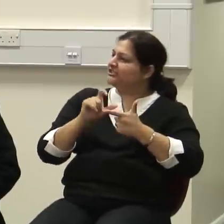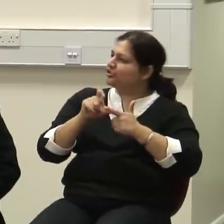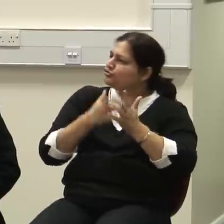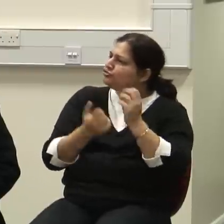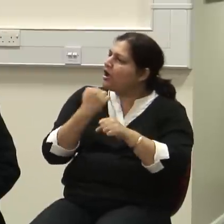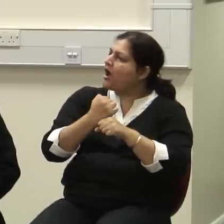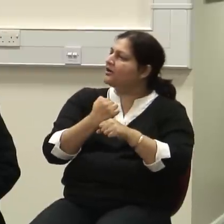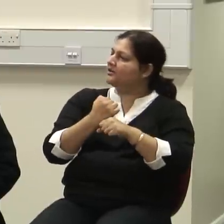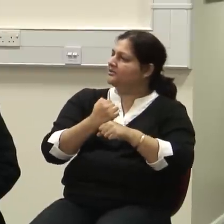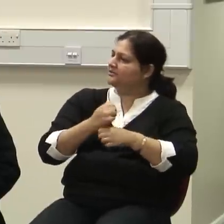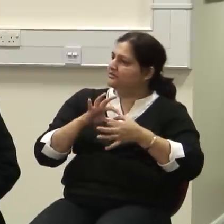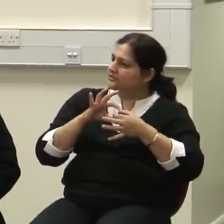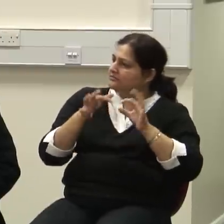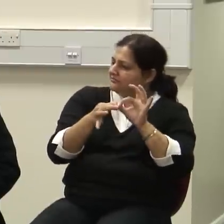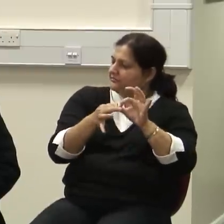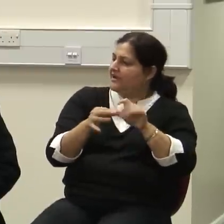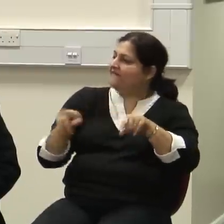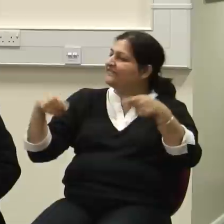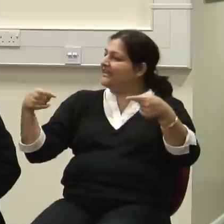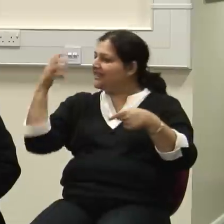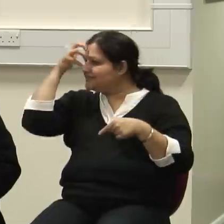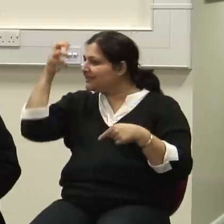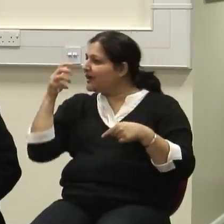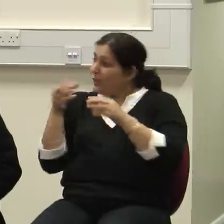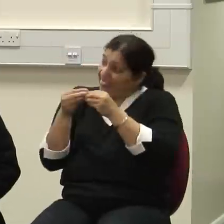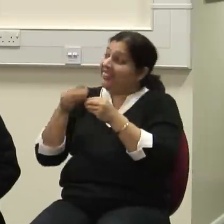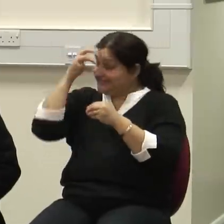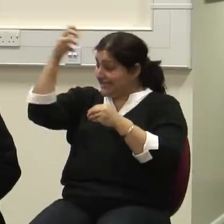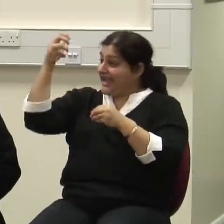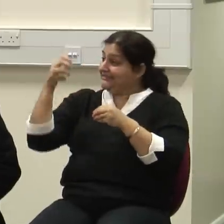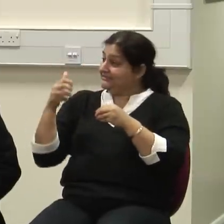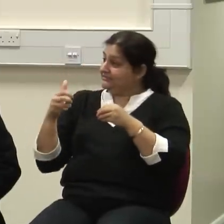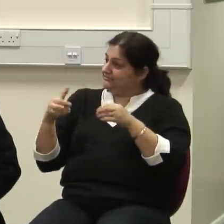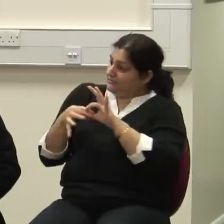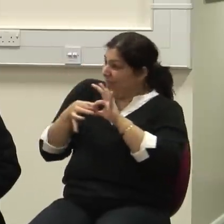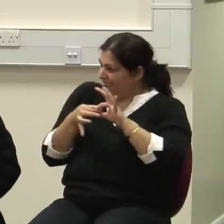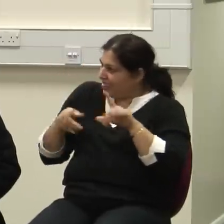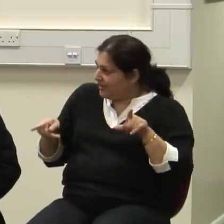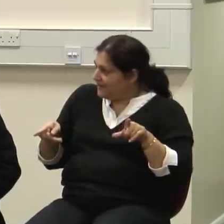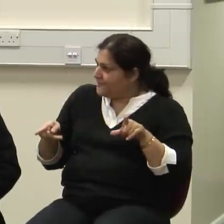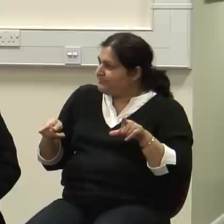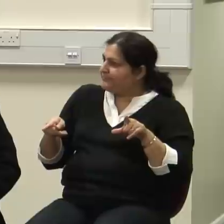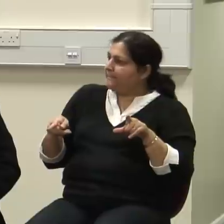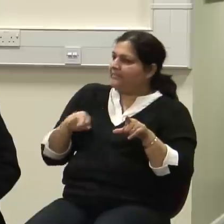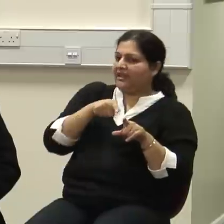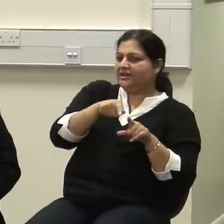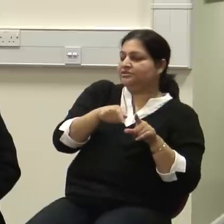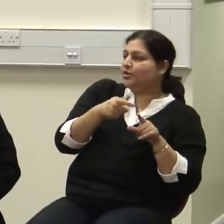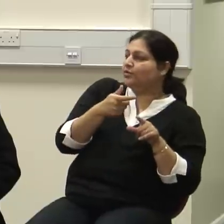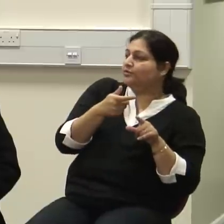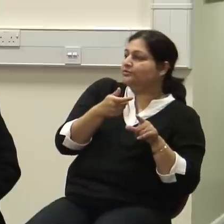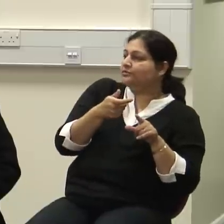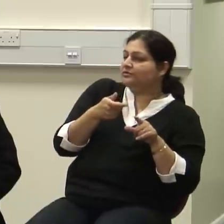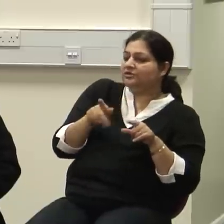state. On the one hand, illustrated by the drug pushing by the state, the drugging of children